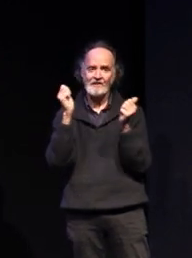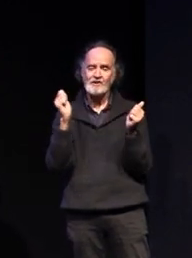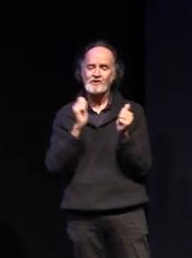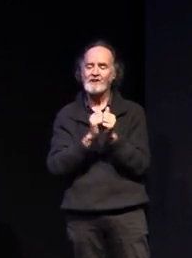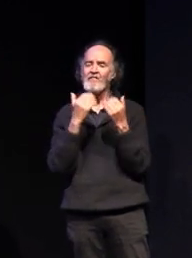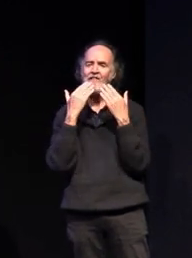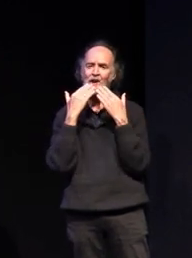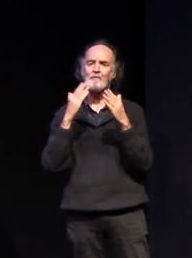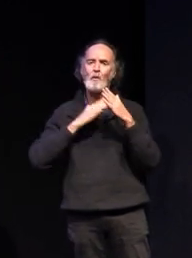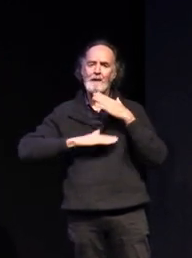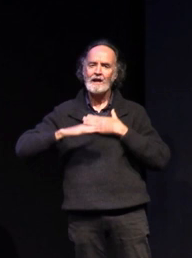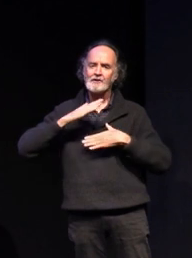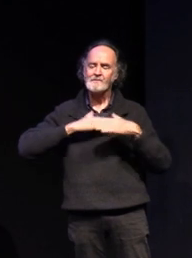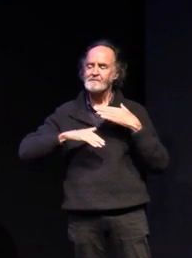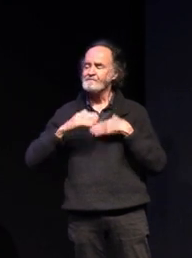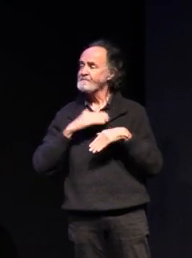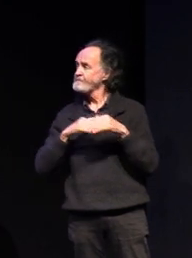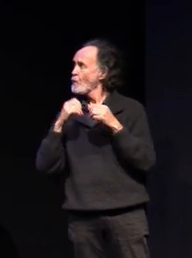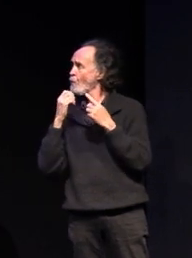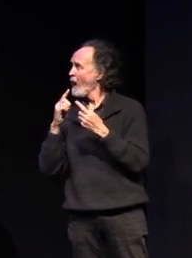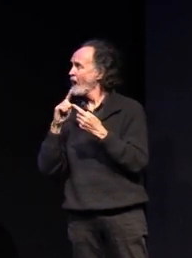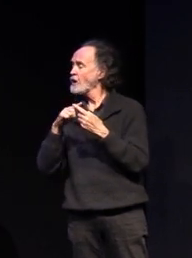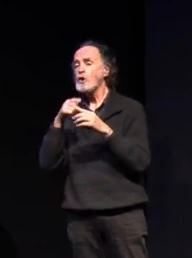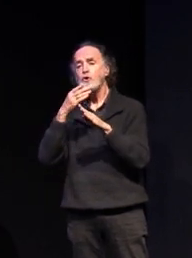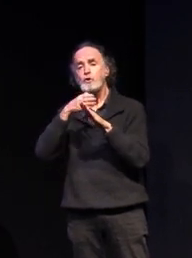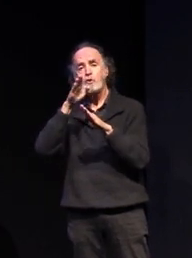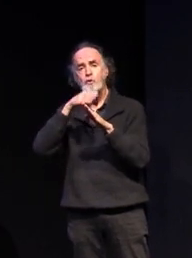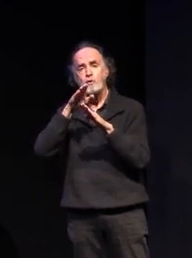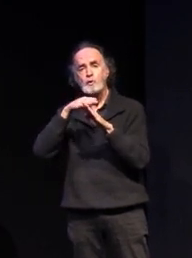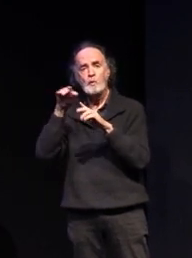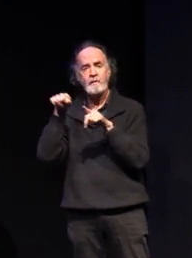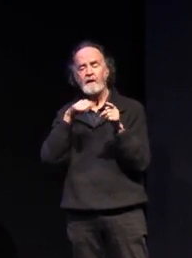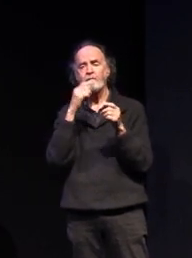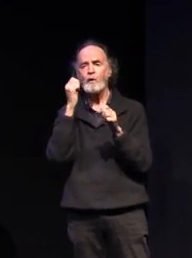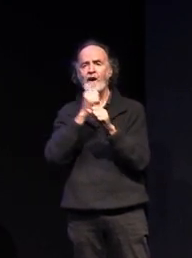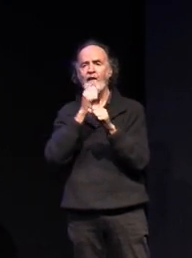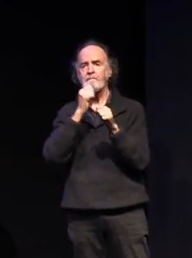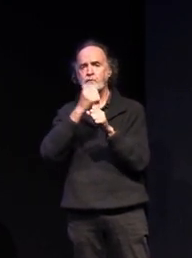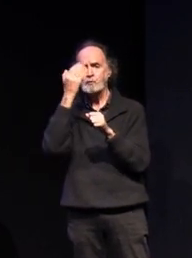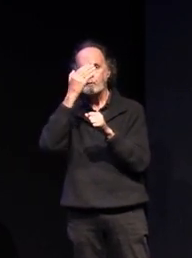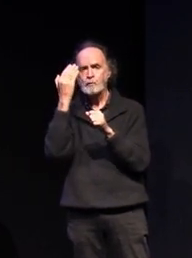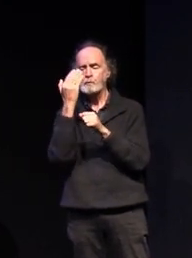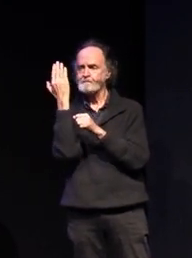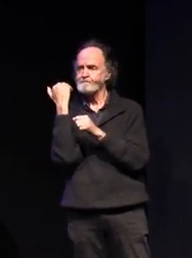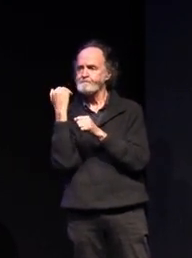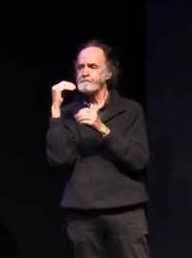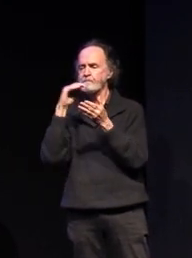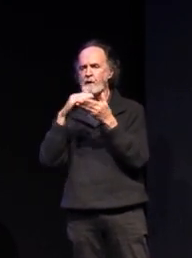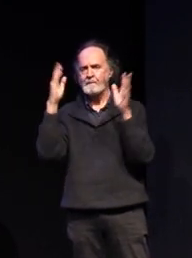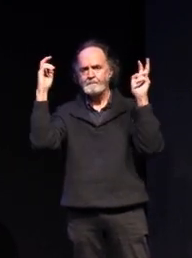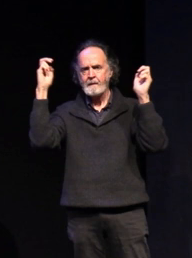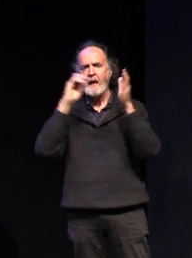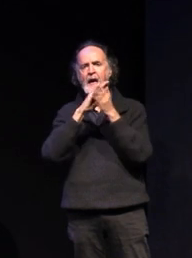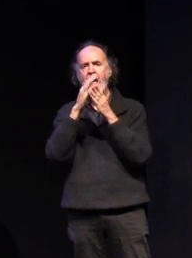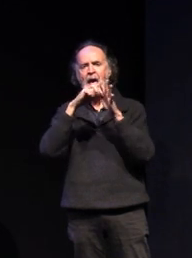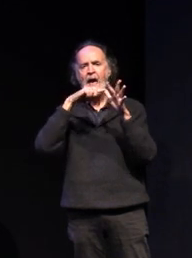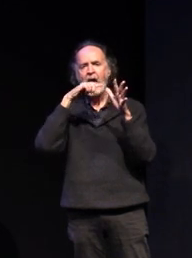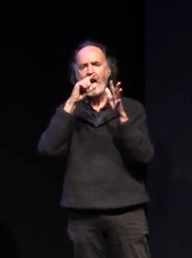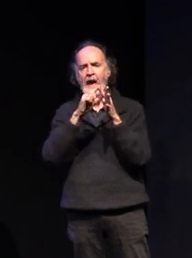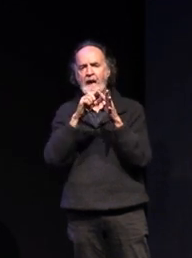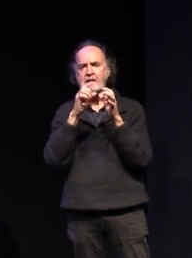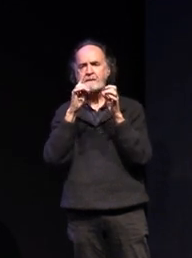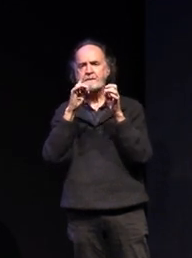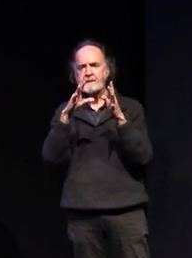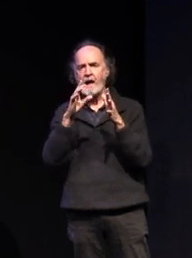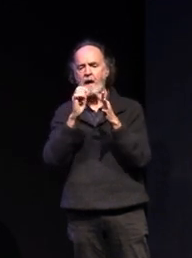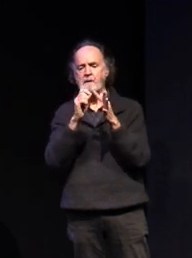one of the great new initiatives that has been coming into government schools in the last couple of years has been our head start program so we're